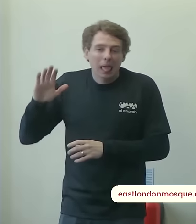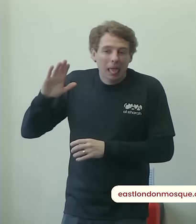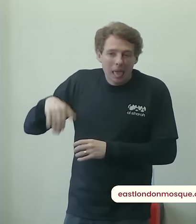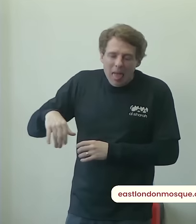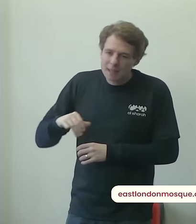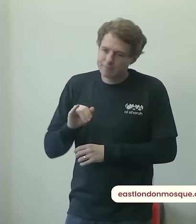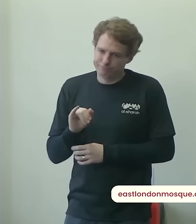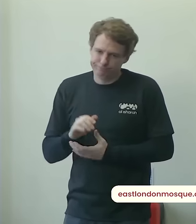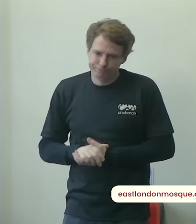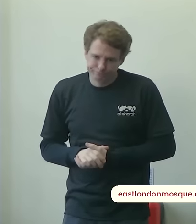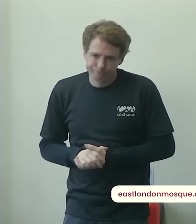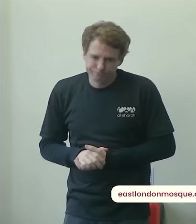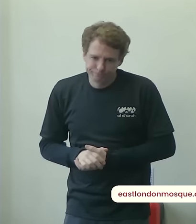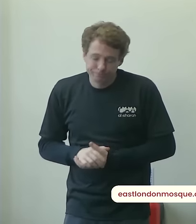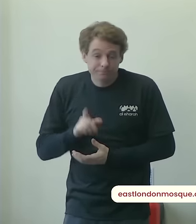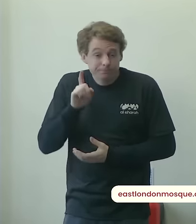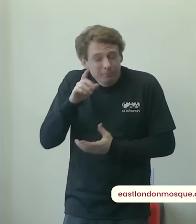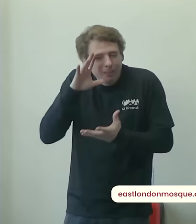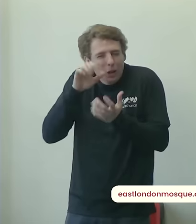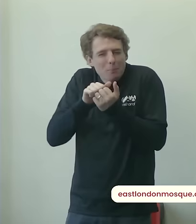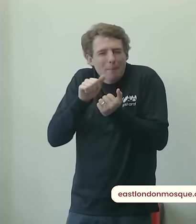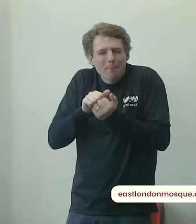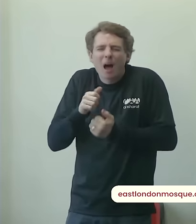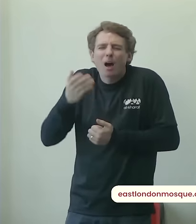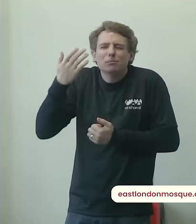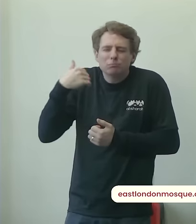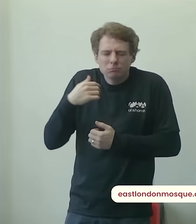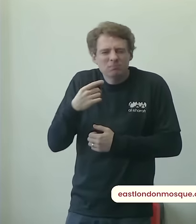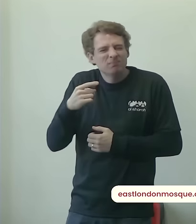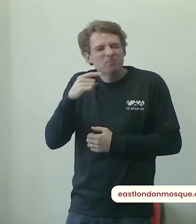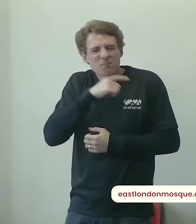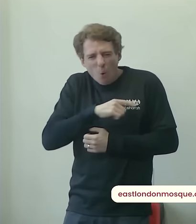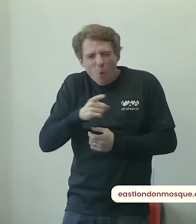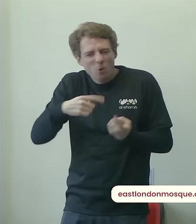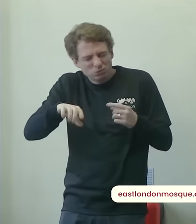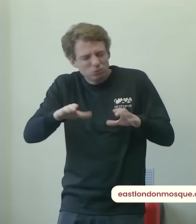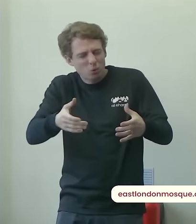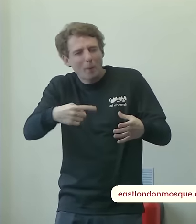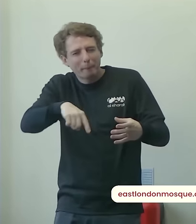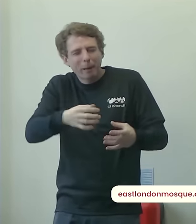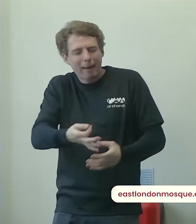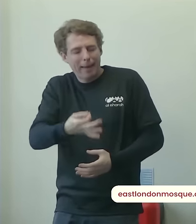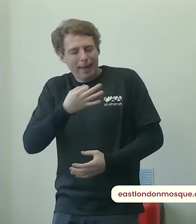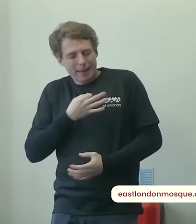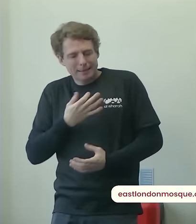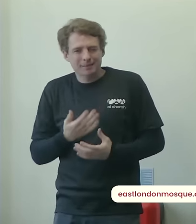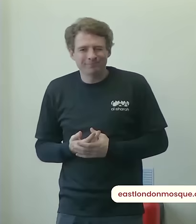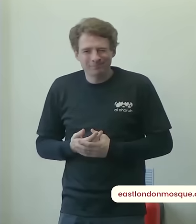well what proof do you have that we were created to test us and i told them well you are being tested right now